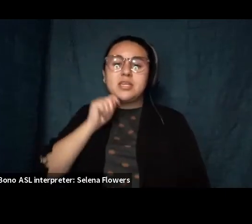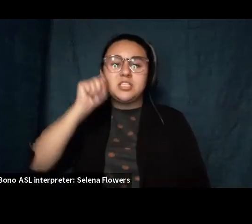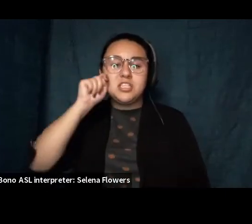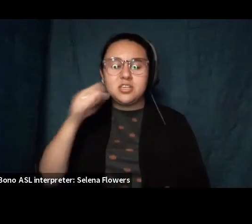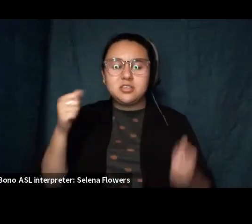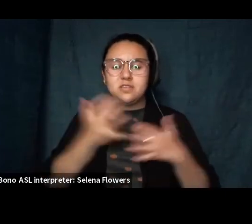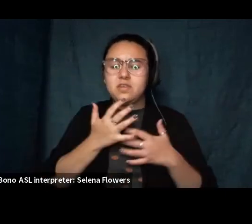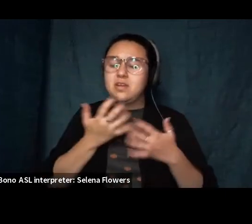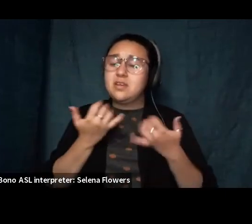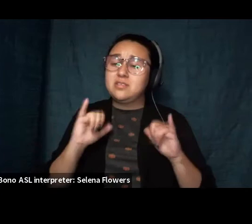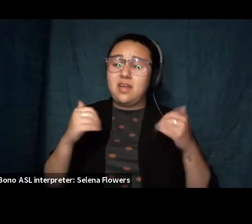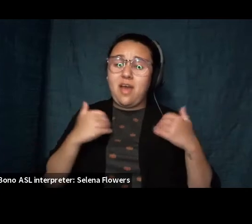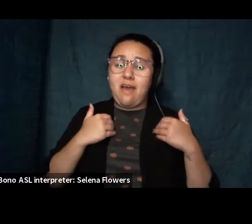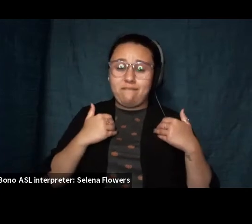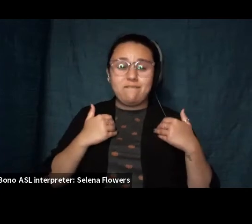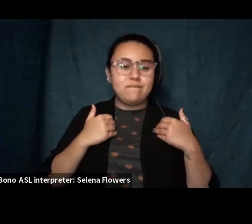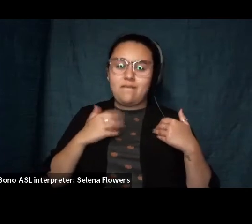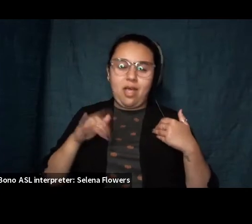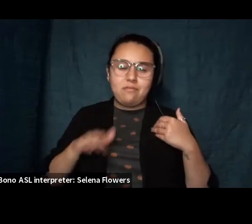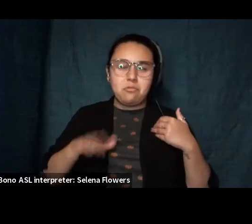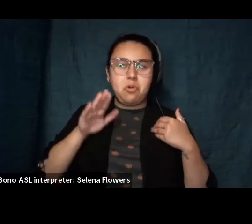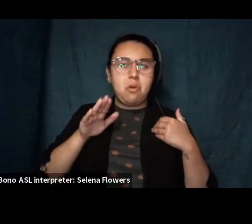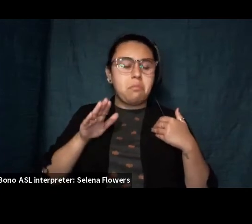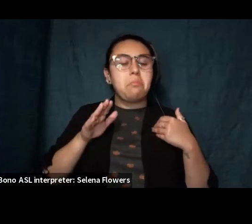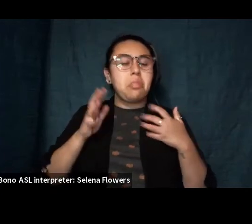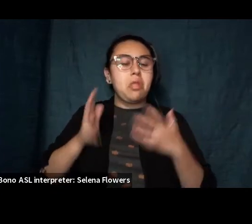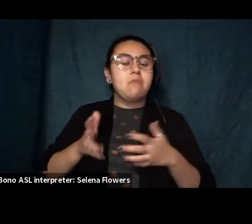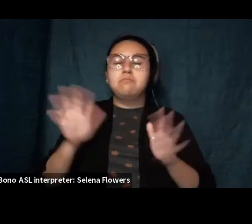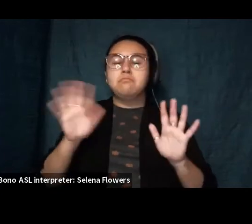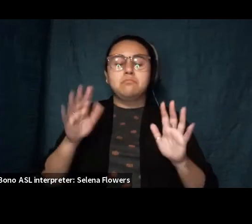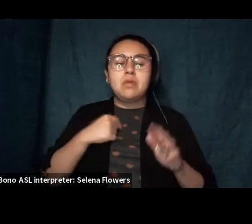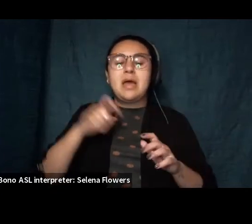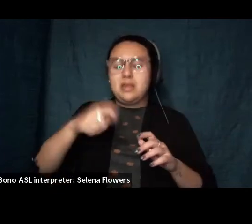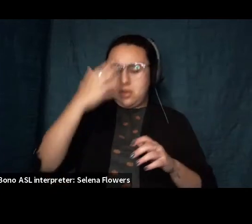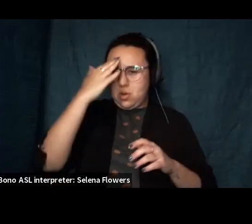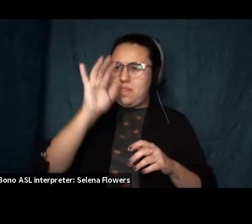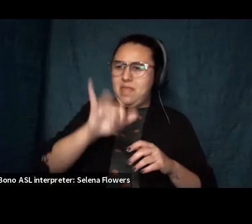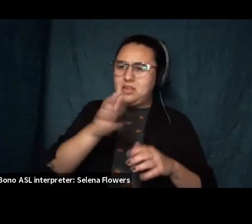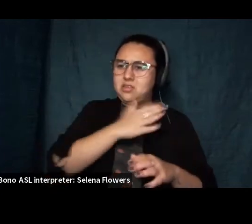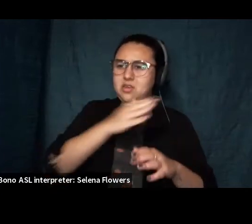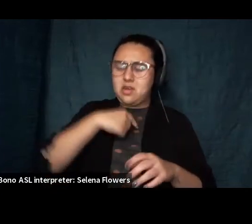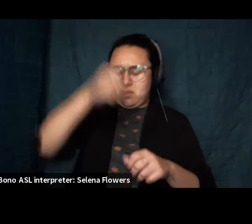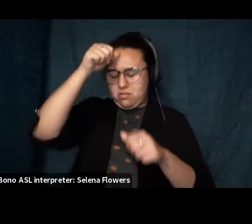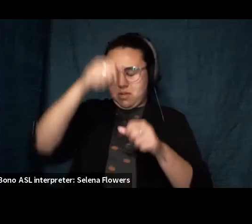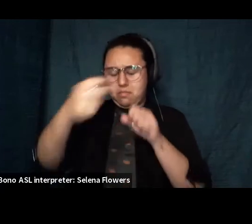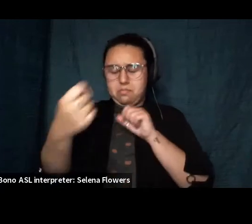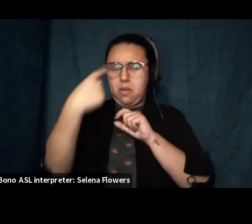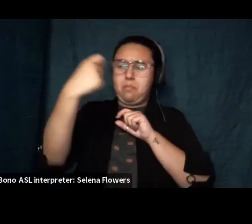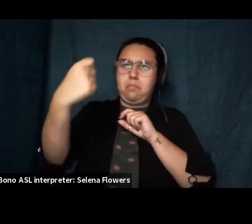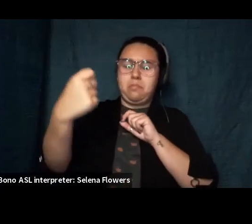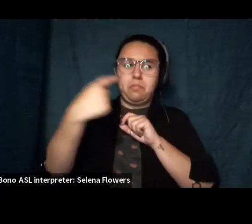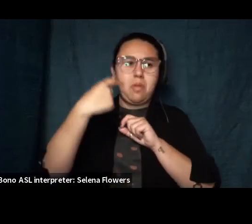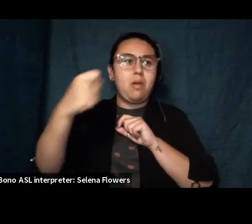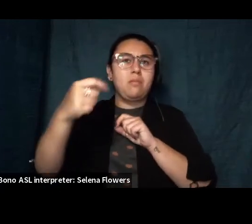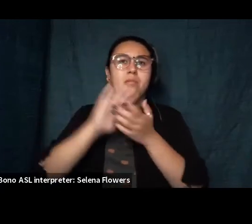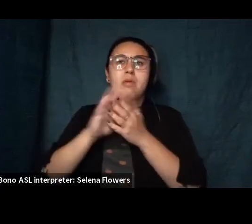outgrow of seeming less than omniscient i needed to know the song's name of the artist something so that i could hear it again only louder with